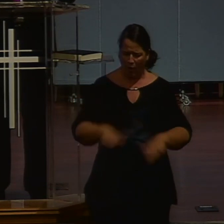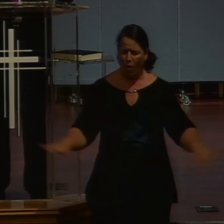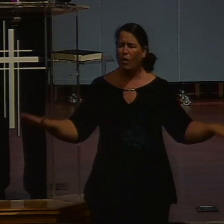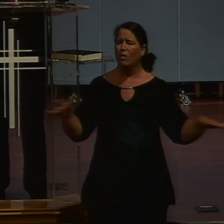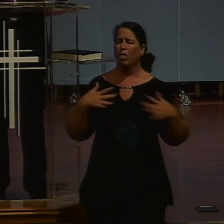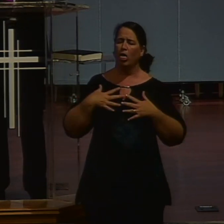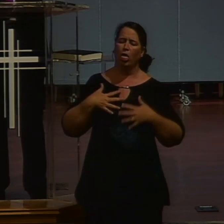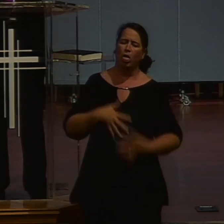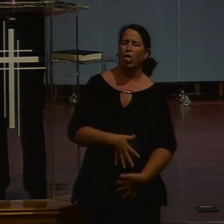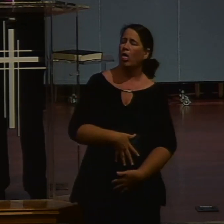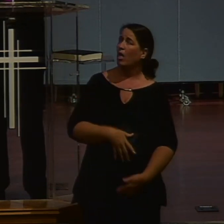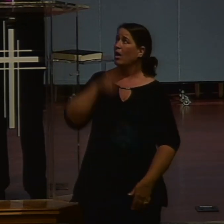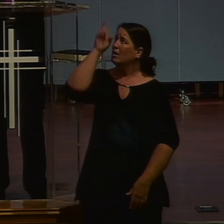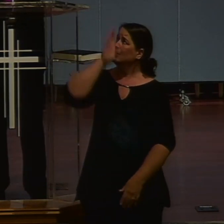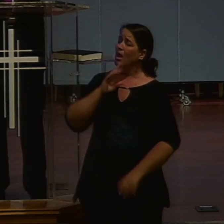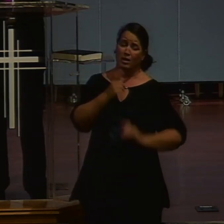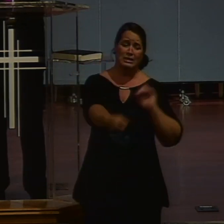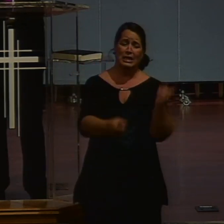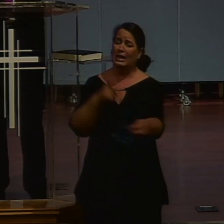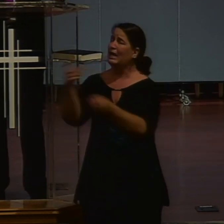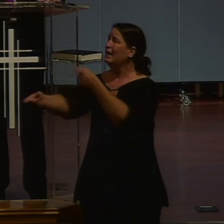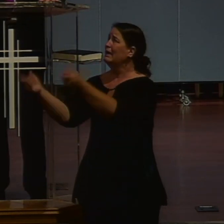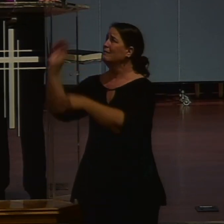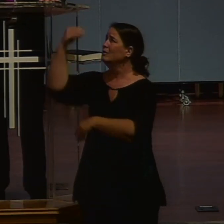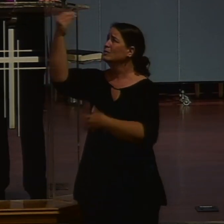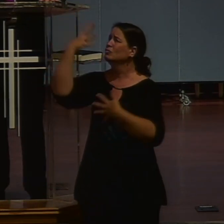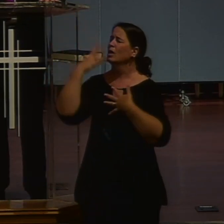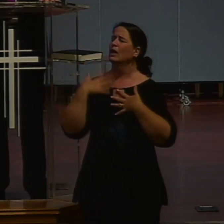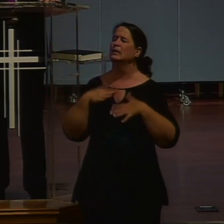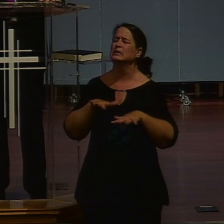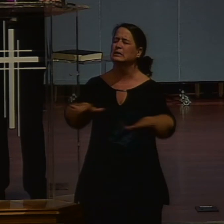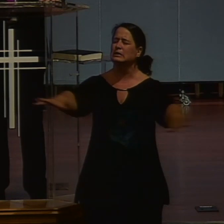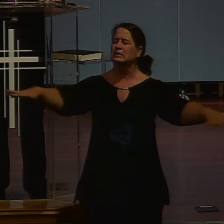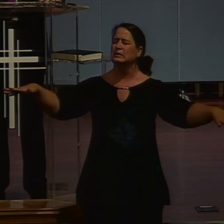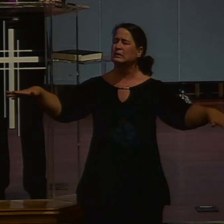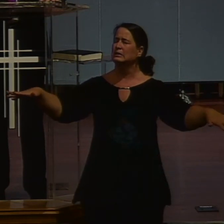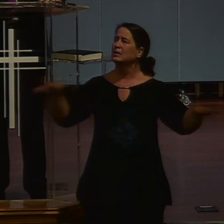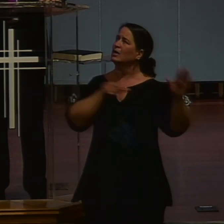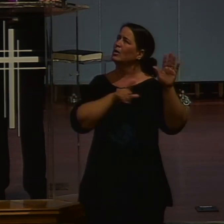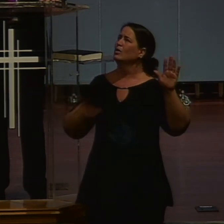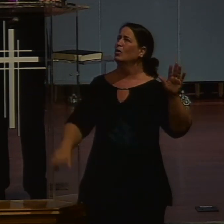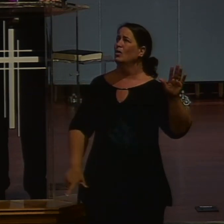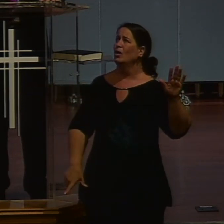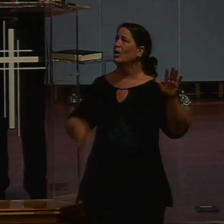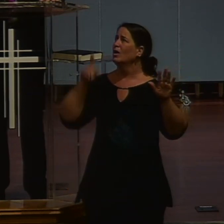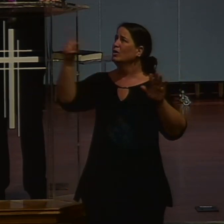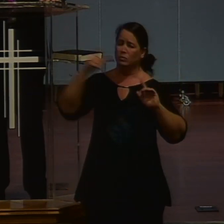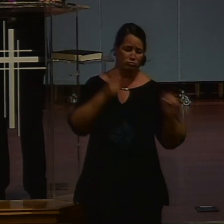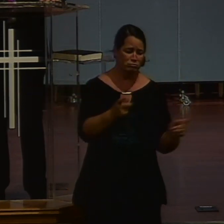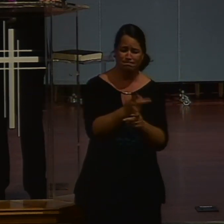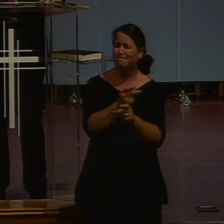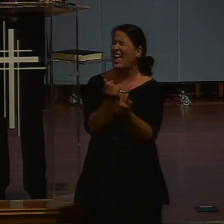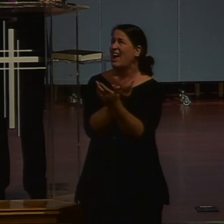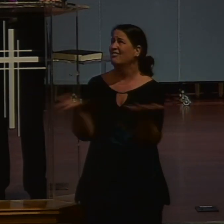Lord, that are dismayed. God, may your grace be showered all over them. Thank you, Lord, that you are the God who will supply all